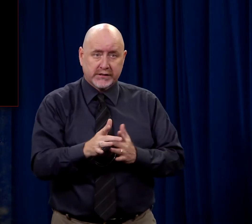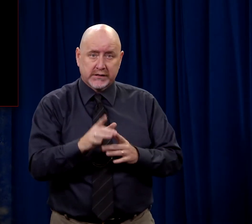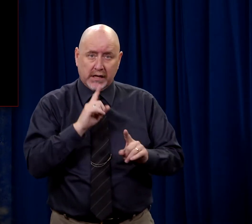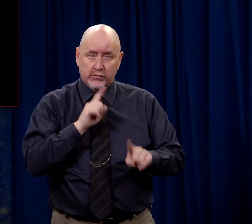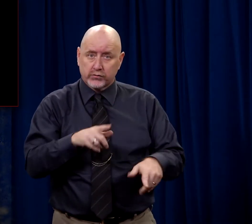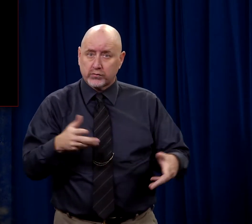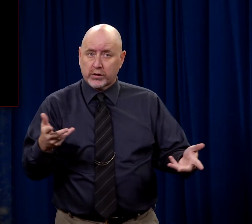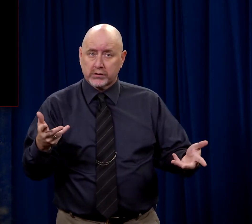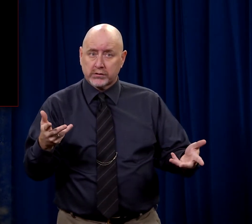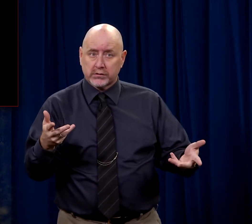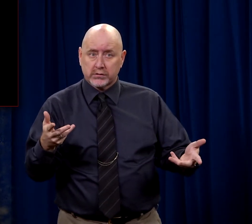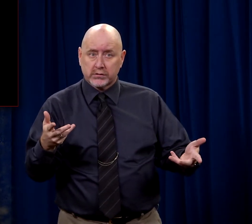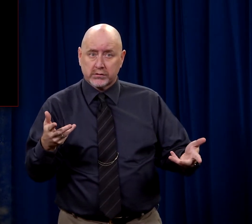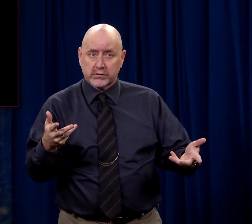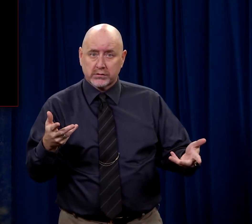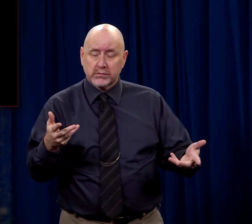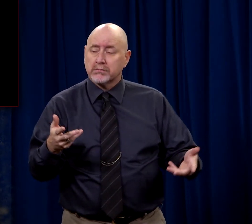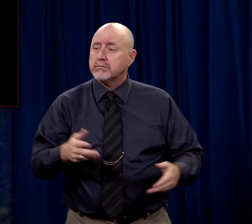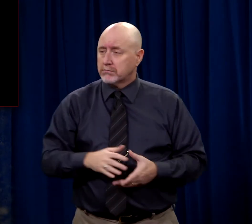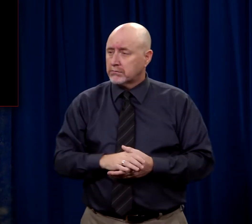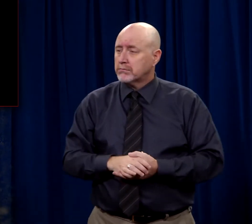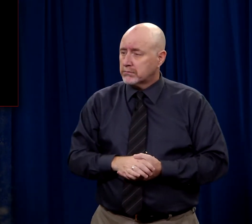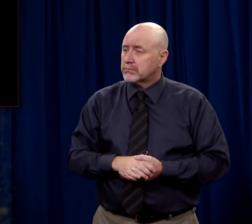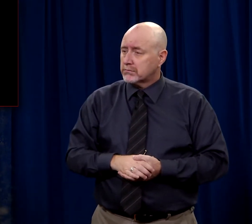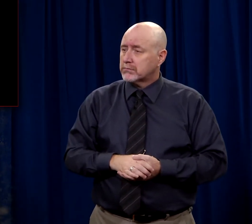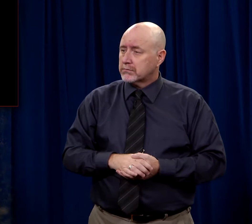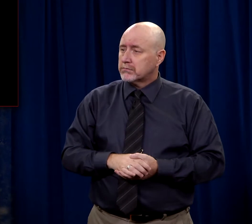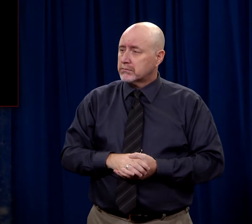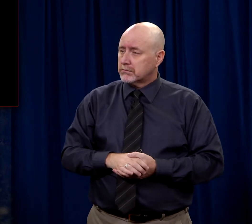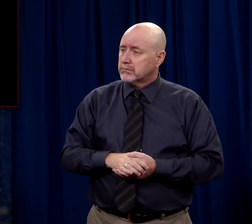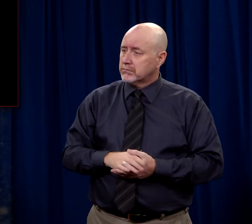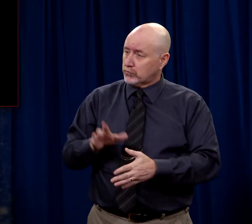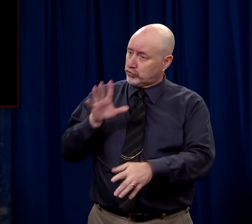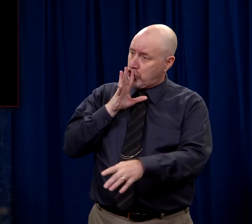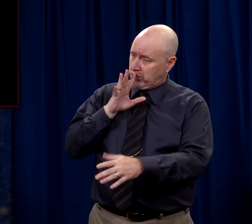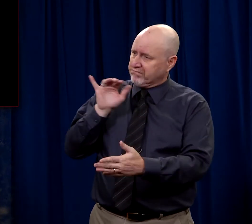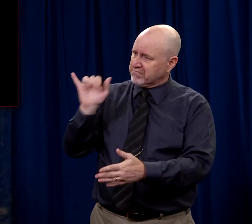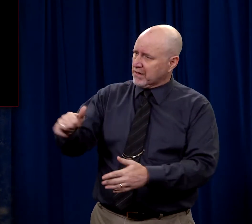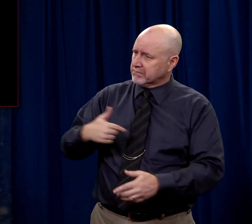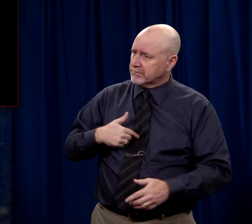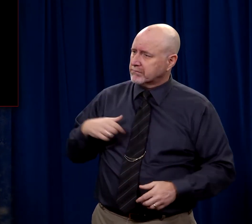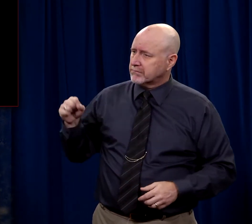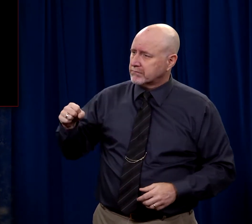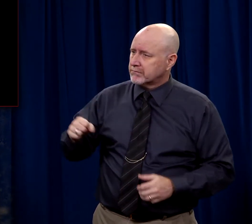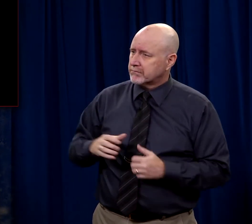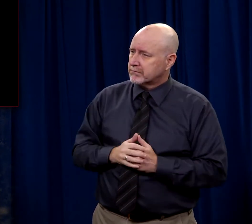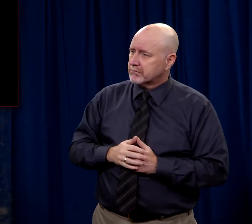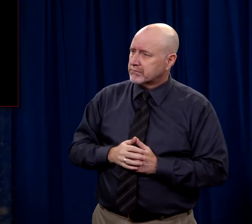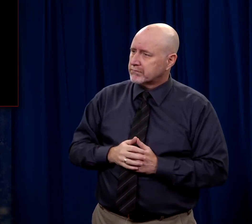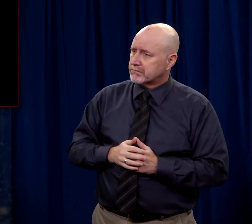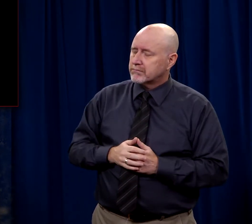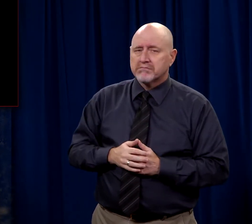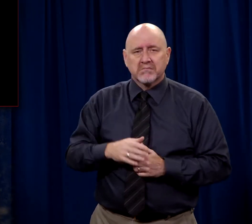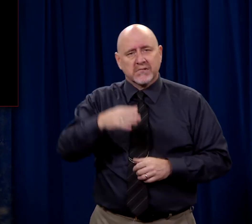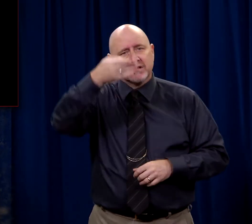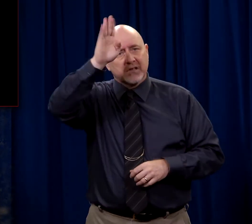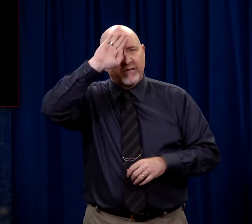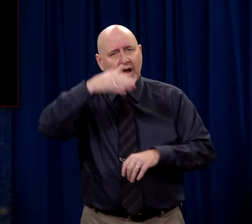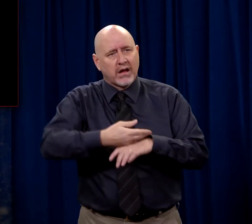And Jesus affirmed it. It is as you say. He is the Son of